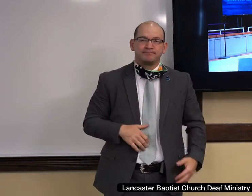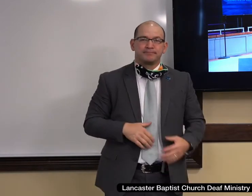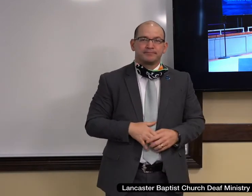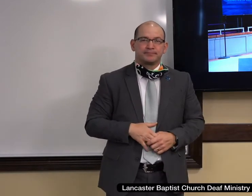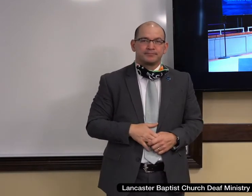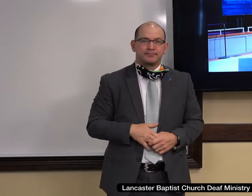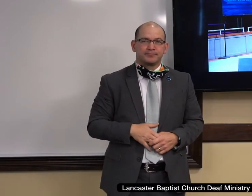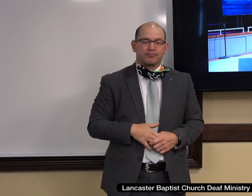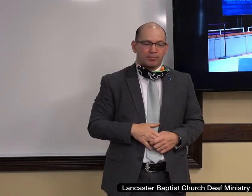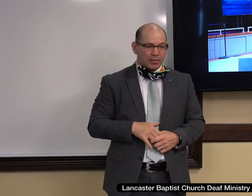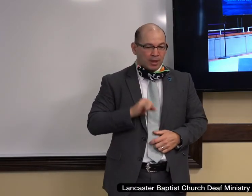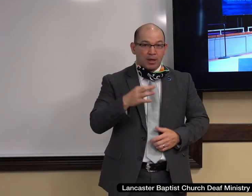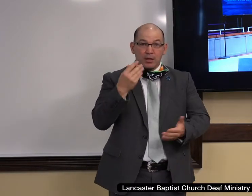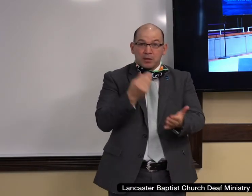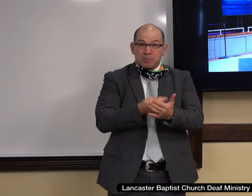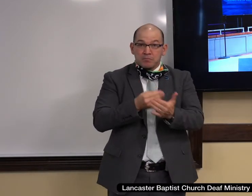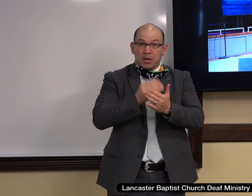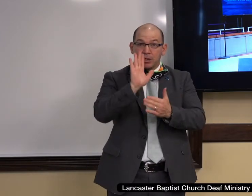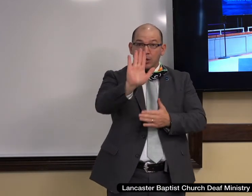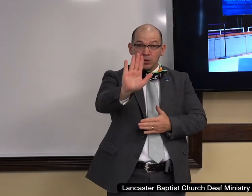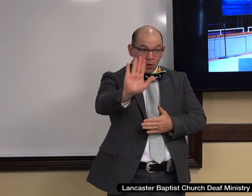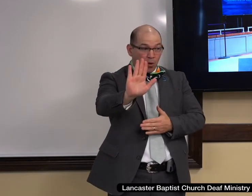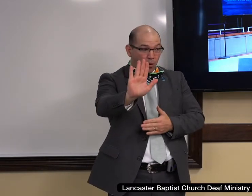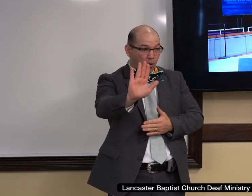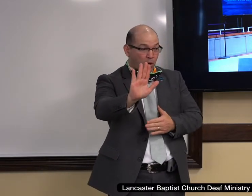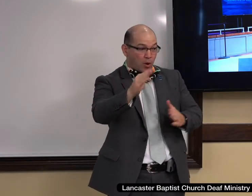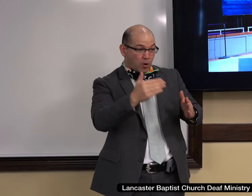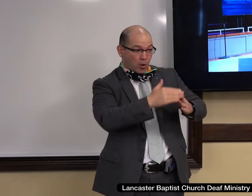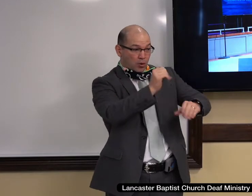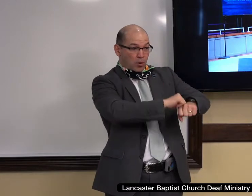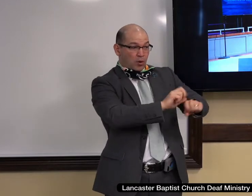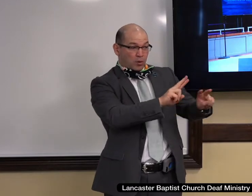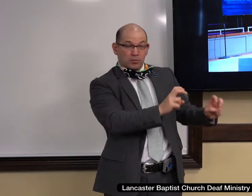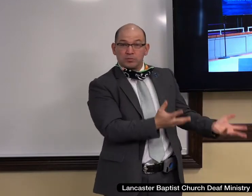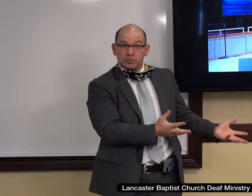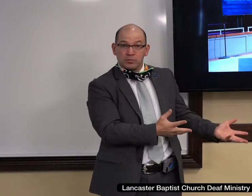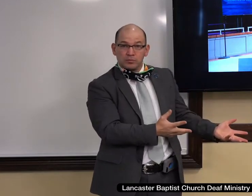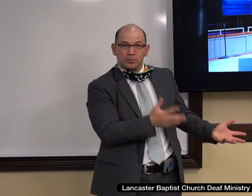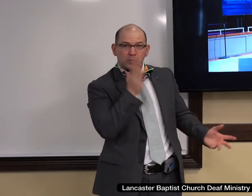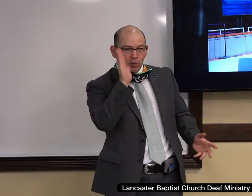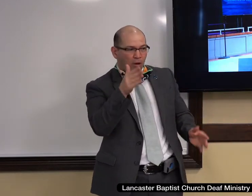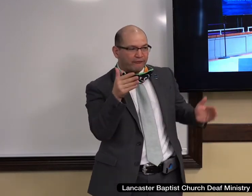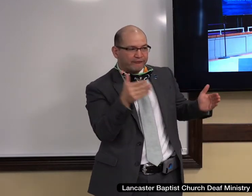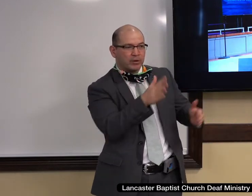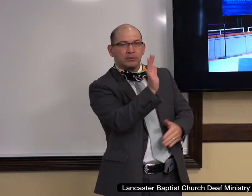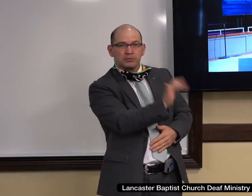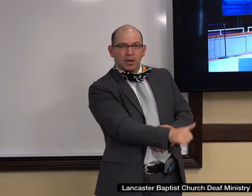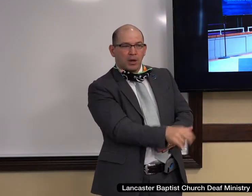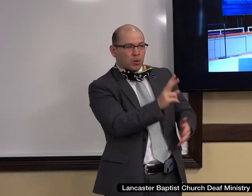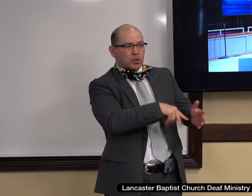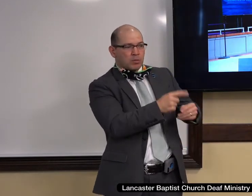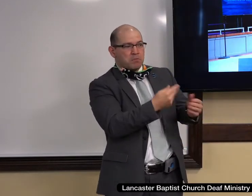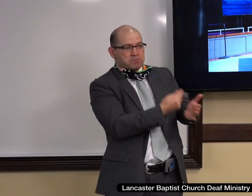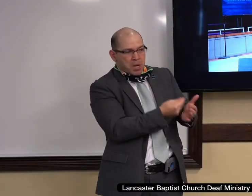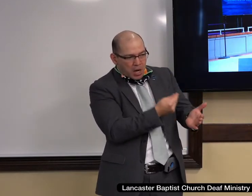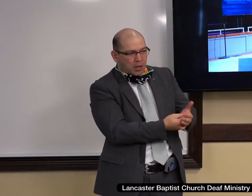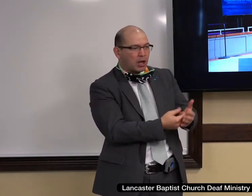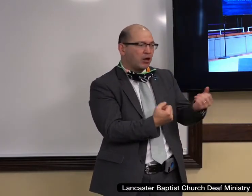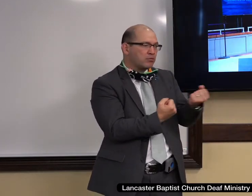And if money is your cornerstone, then you'll talk of it. You'll live for it. You'll read about it. And if your career